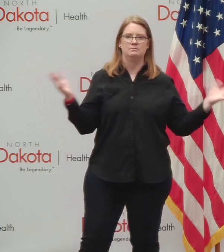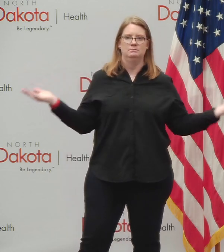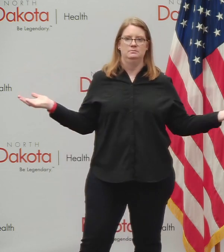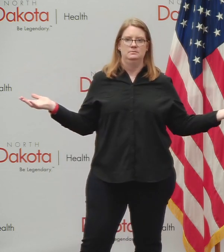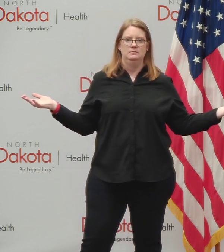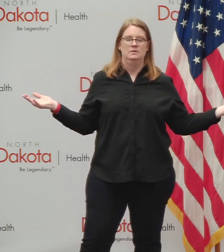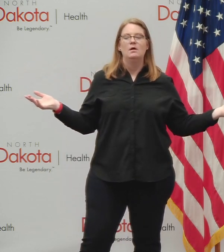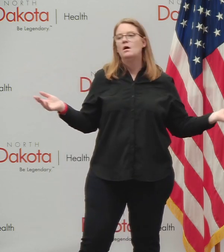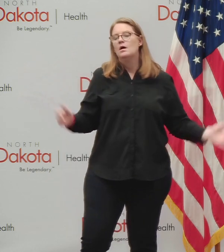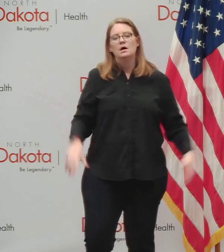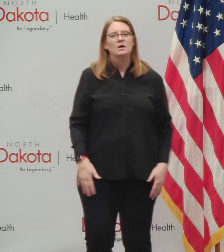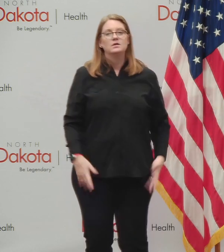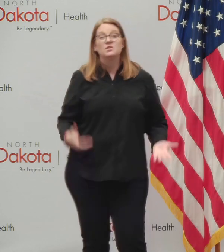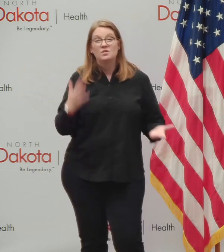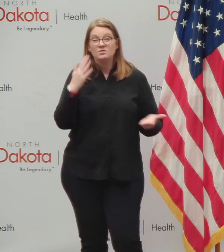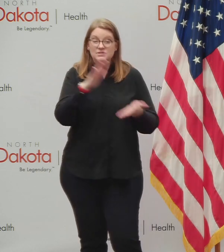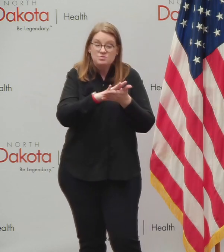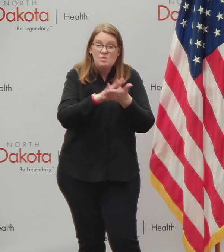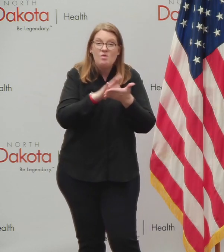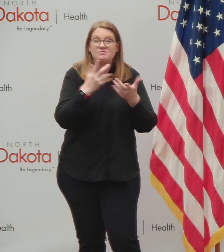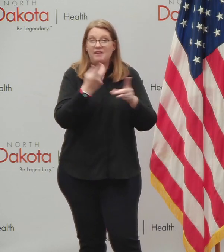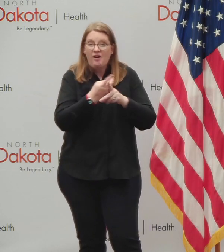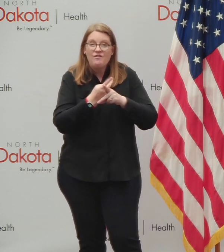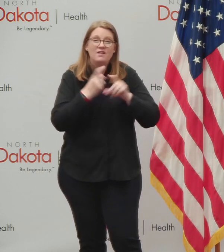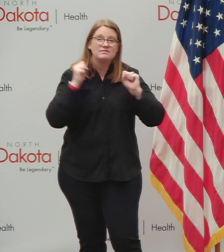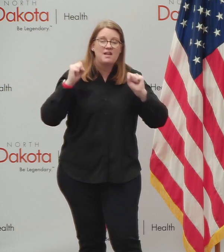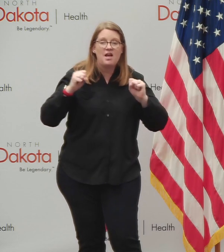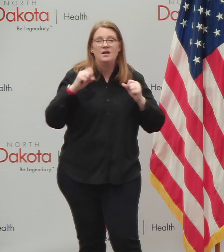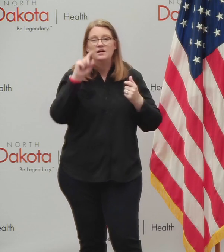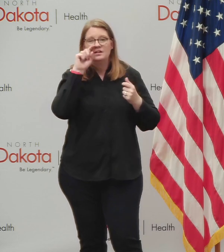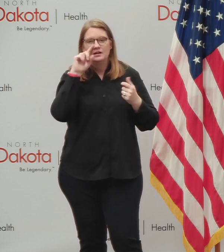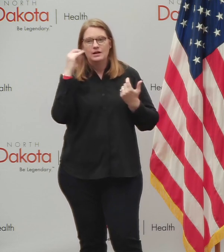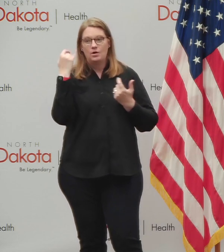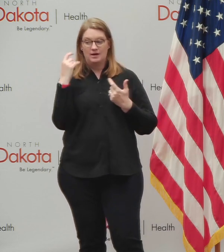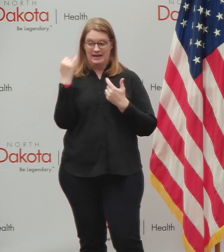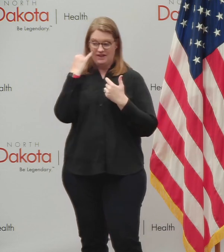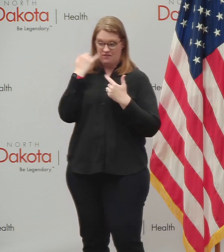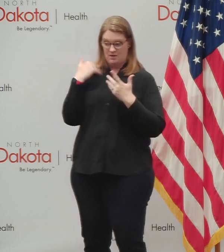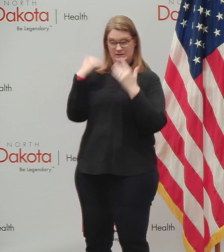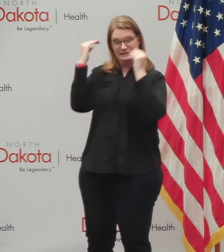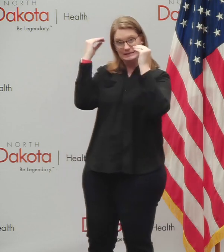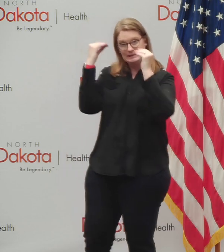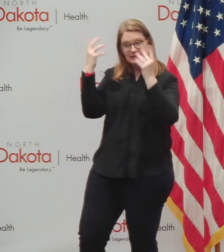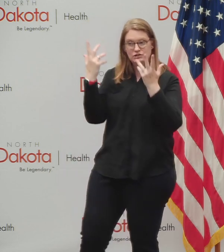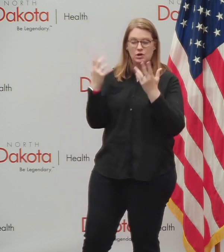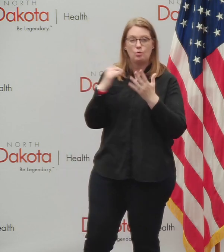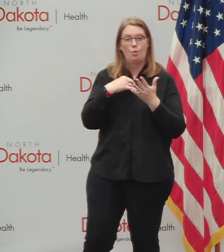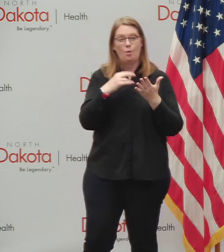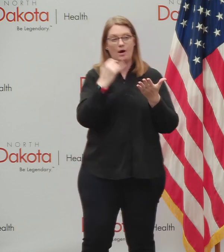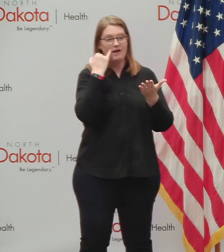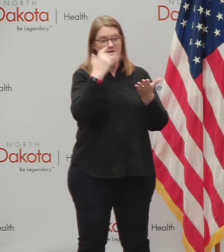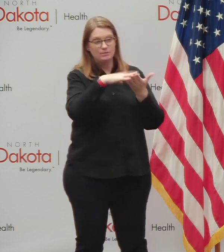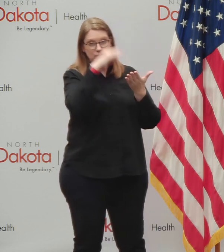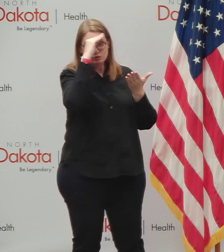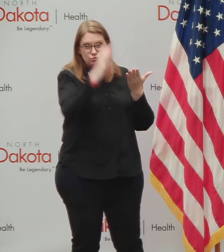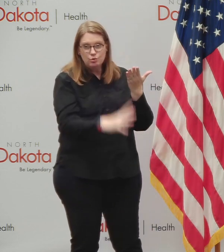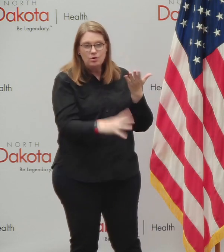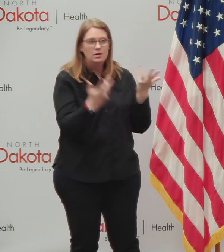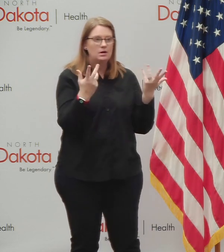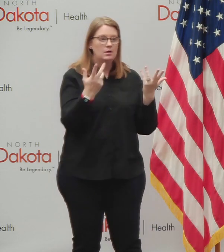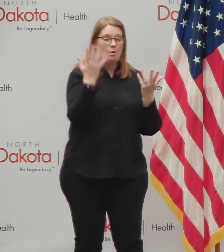Hey, I was really careful all day when I was at school, uh, whether I was, you know, teaching or a student, I was really careful all day at work. Cause we've got great